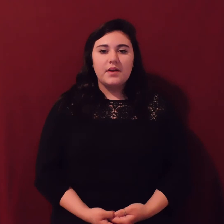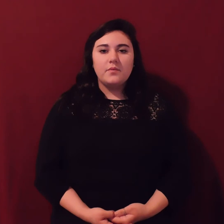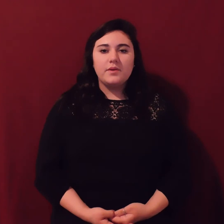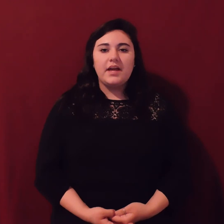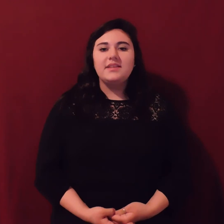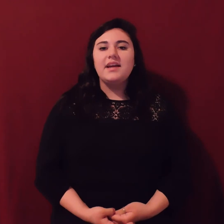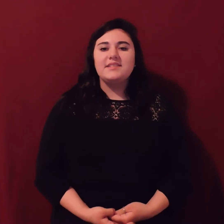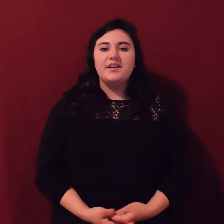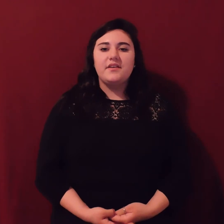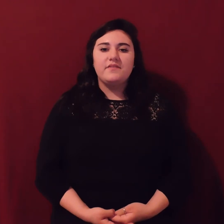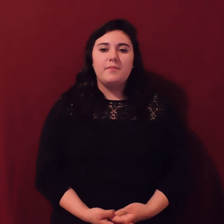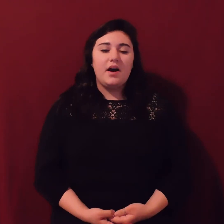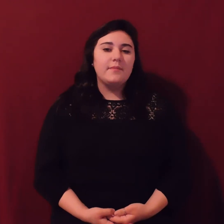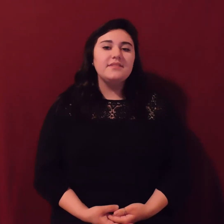We like the idea of the Bahamas.